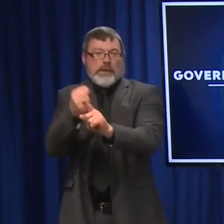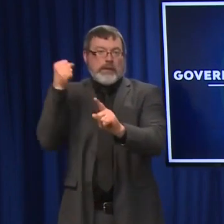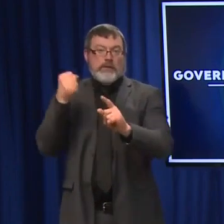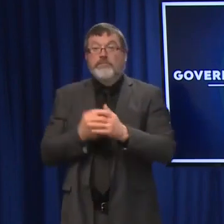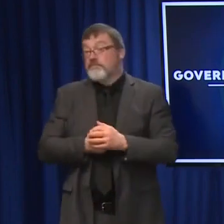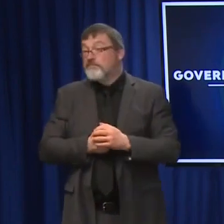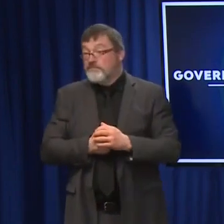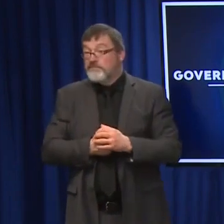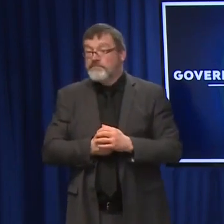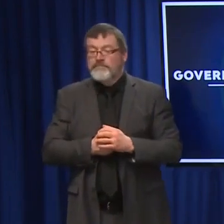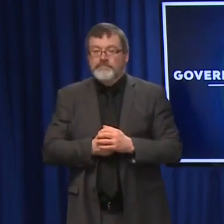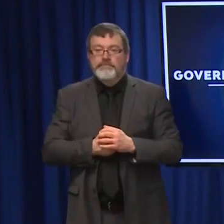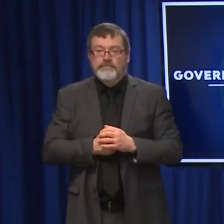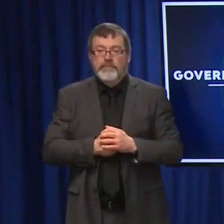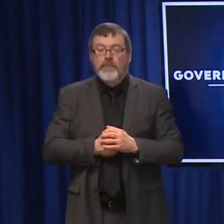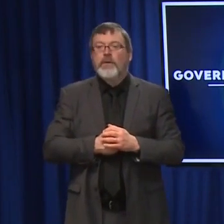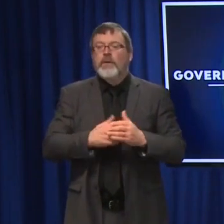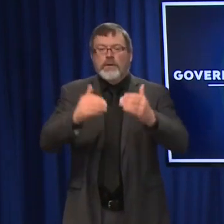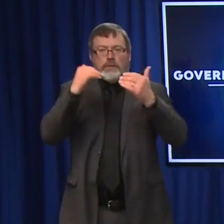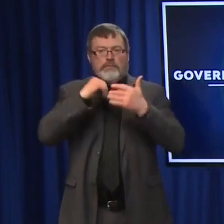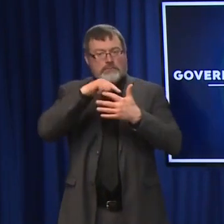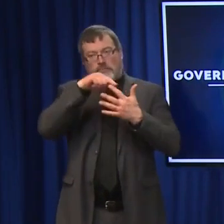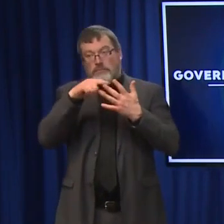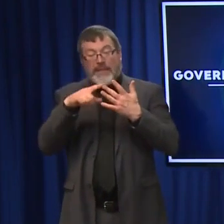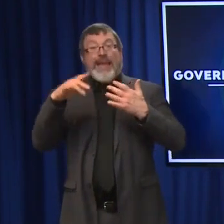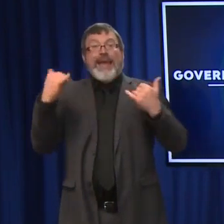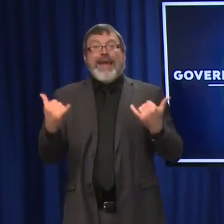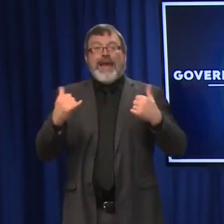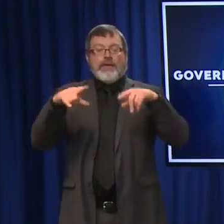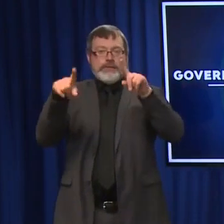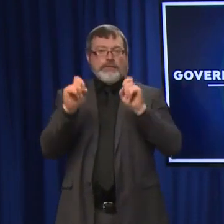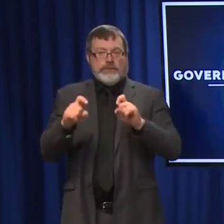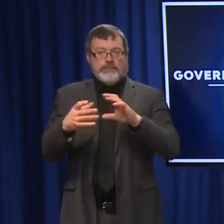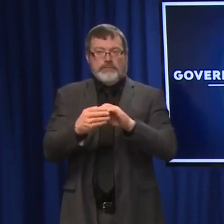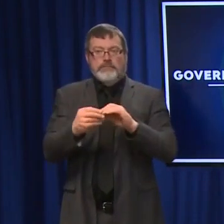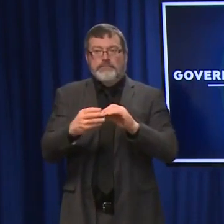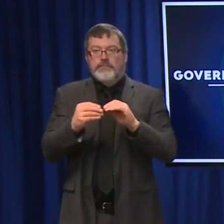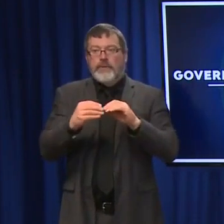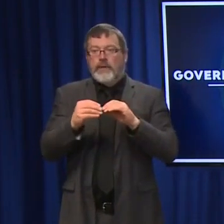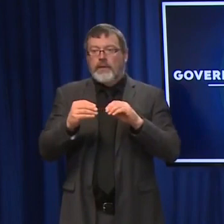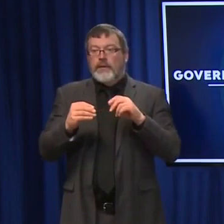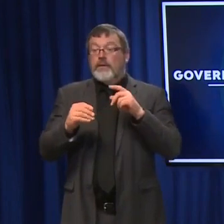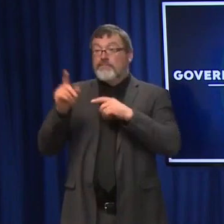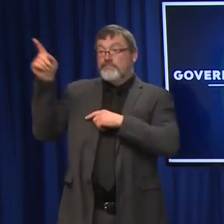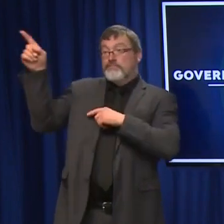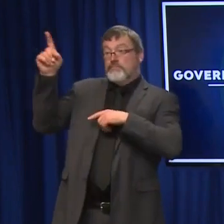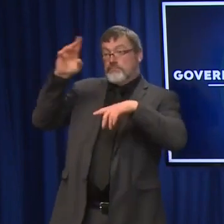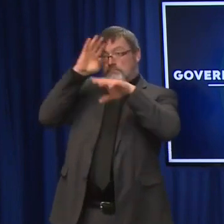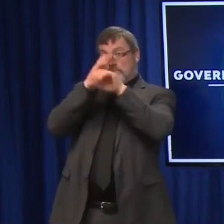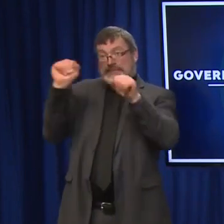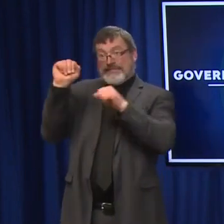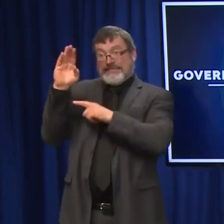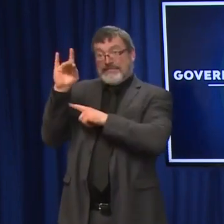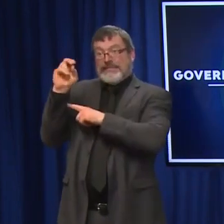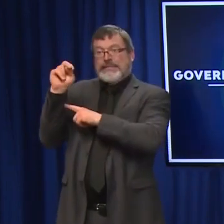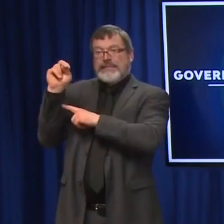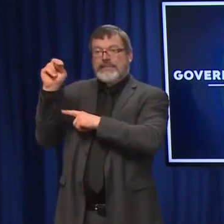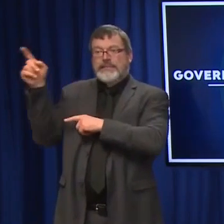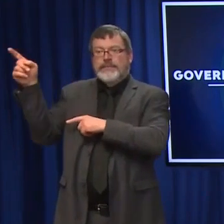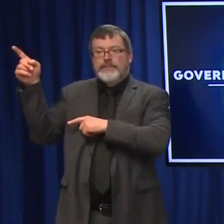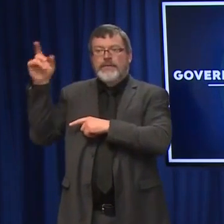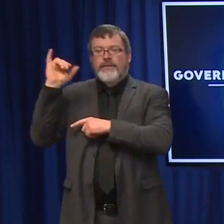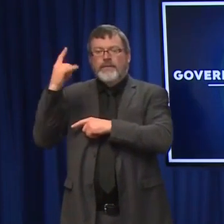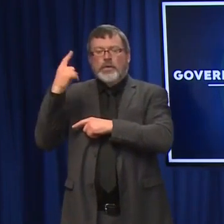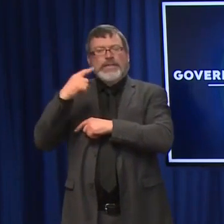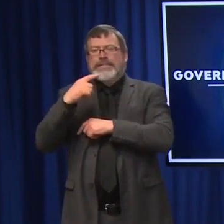Testing. Oh, that's another big one. So, you know, the Biden administration was very reluctant, and I would in some senses